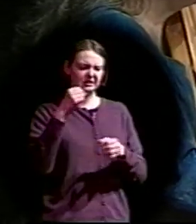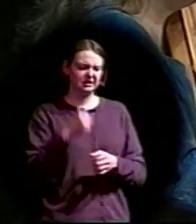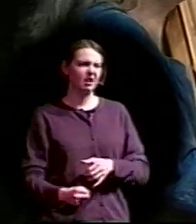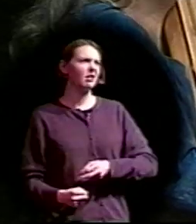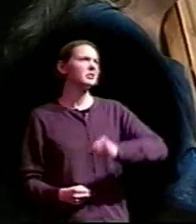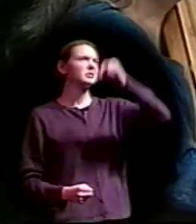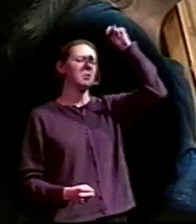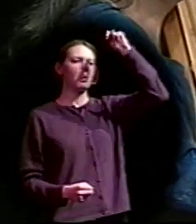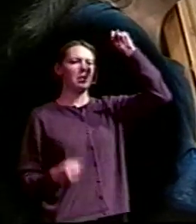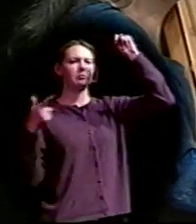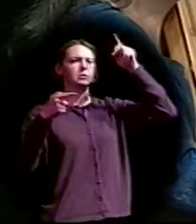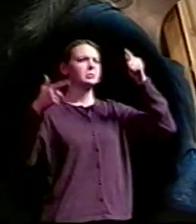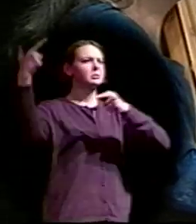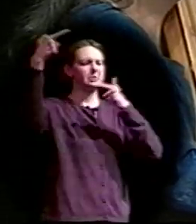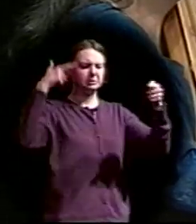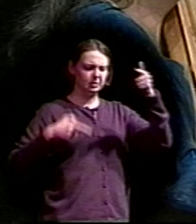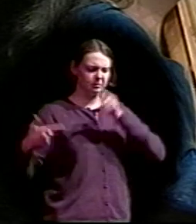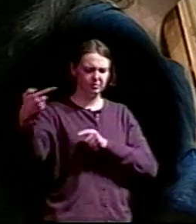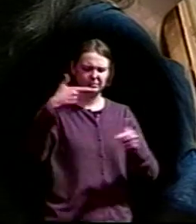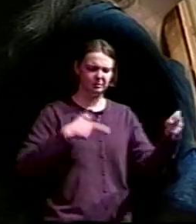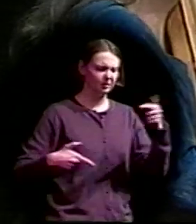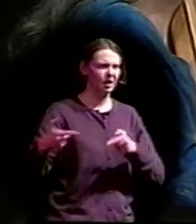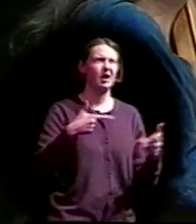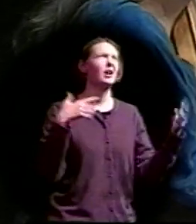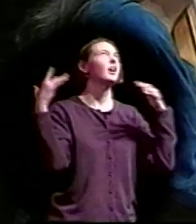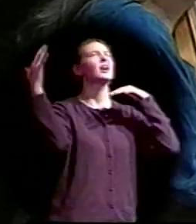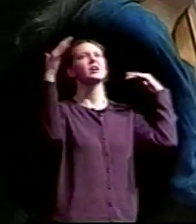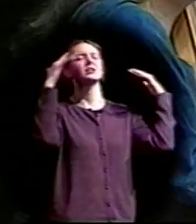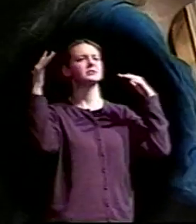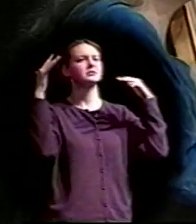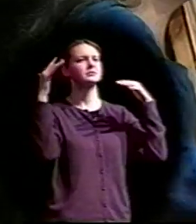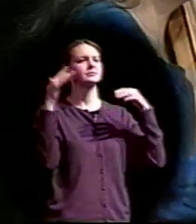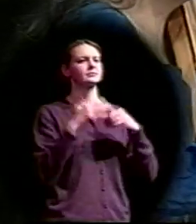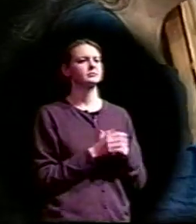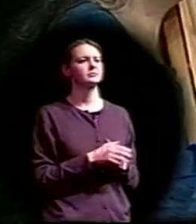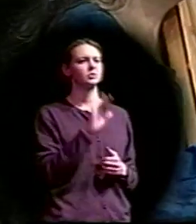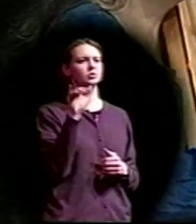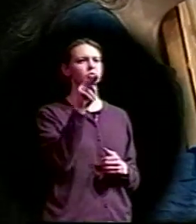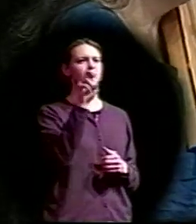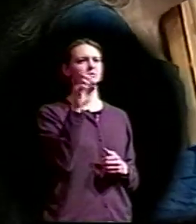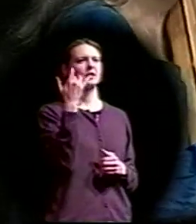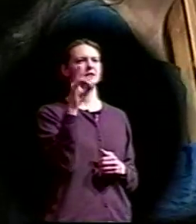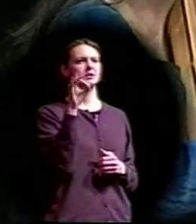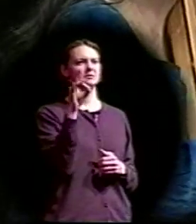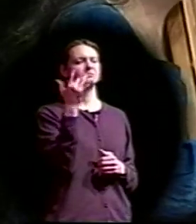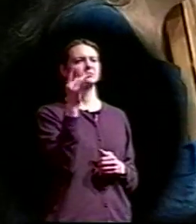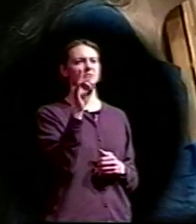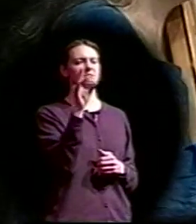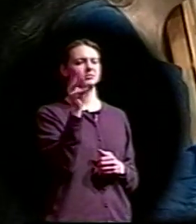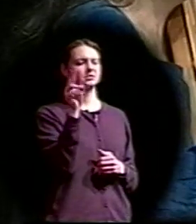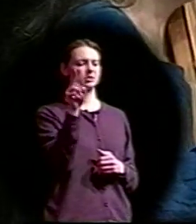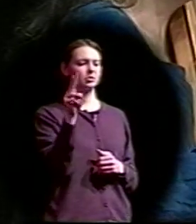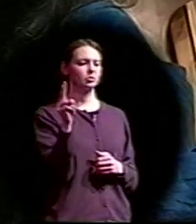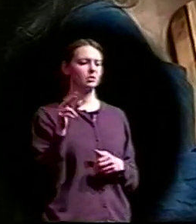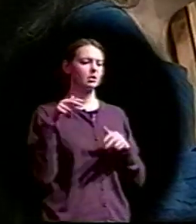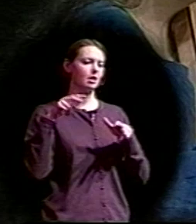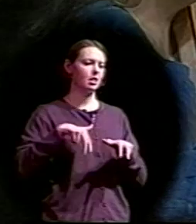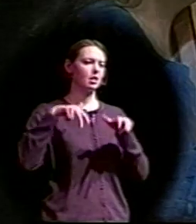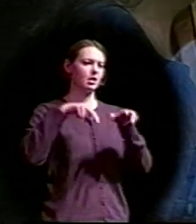perforate our trenches. June 18, 1862. Marched two days without stopping, I am very